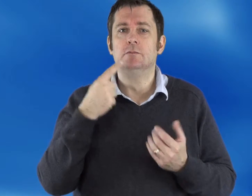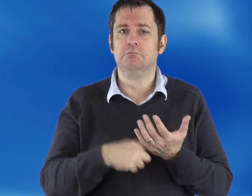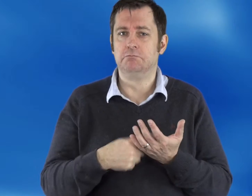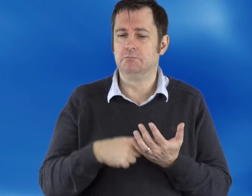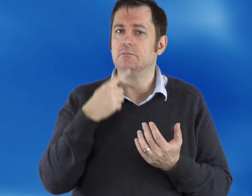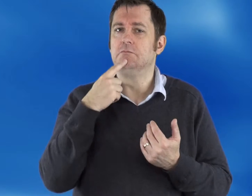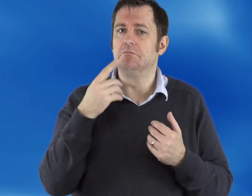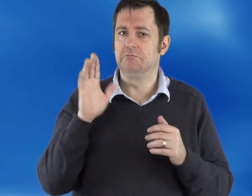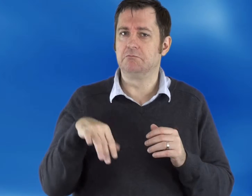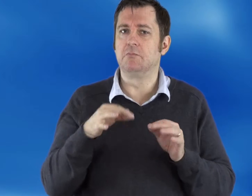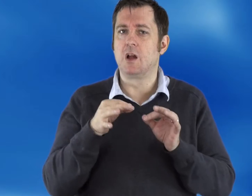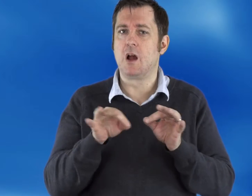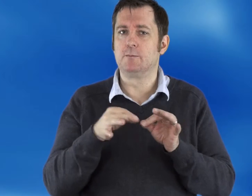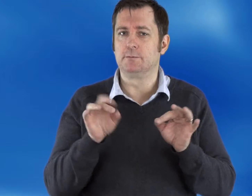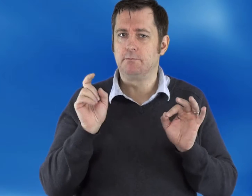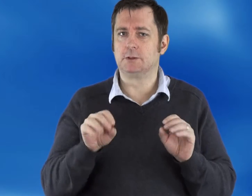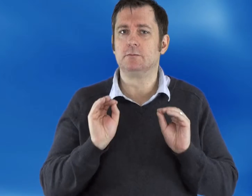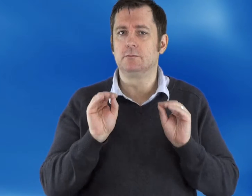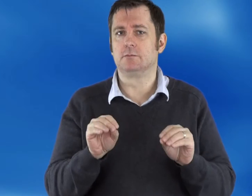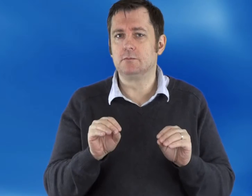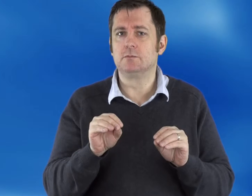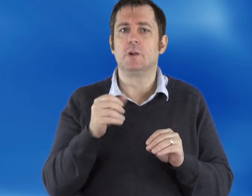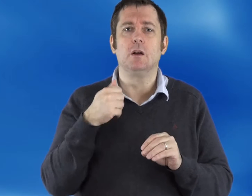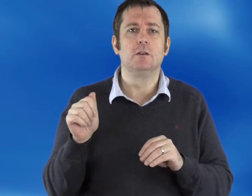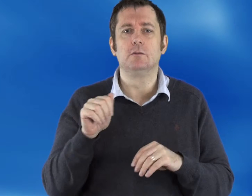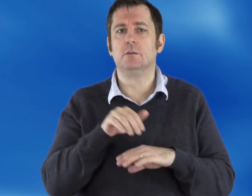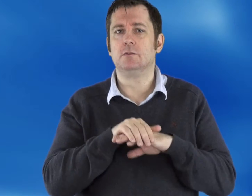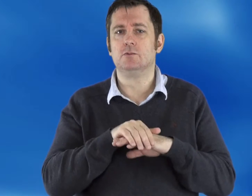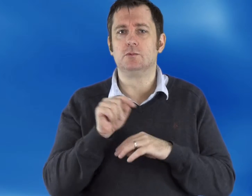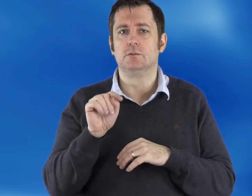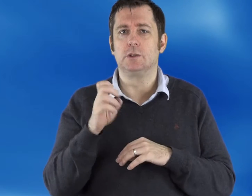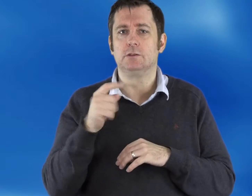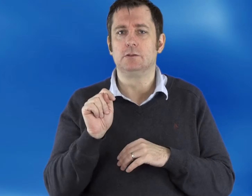visual comprehension and accessibility in the form of reading for deaf individuals.